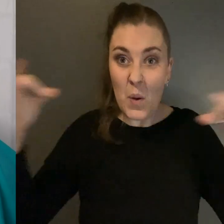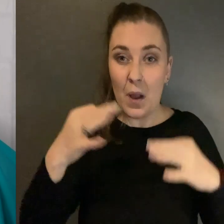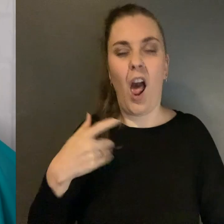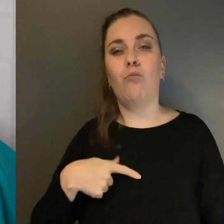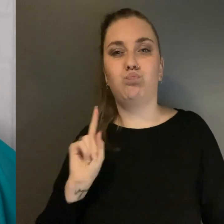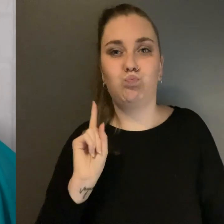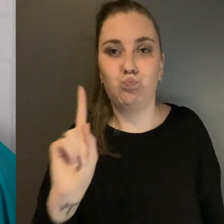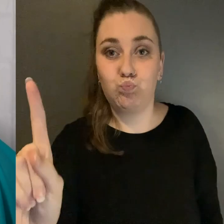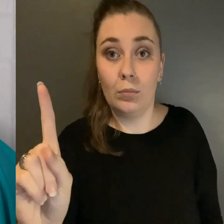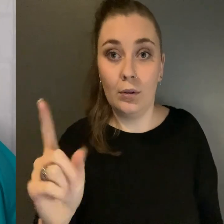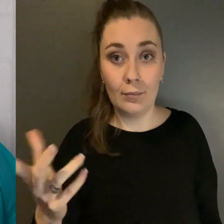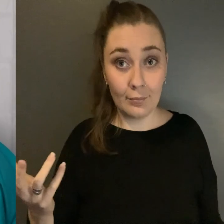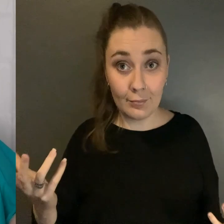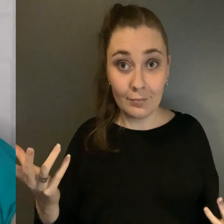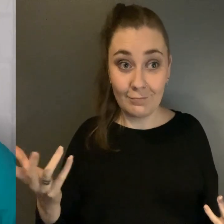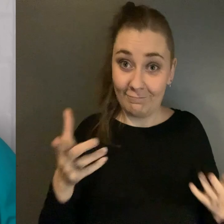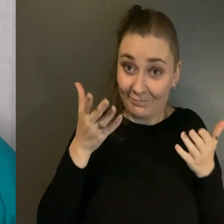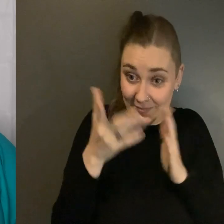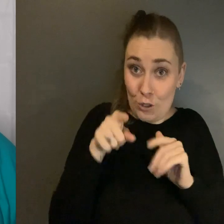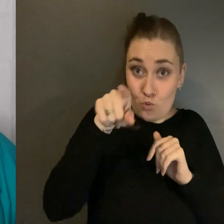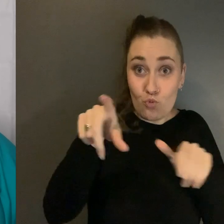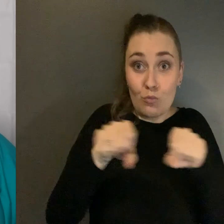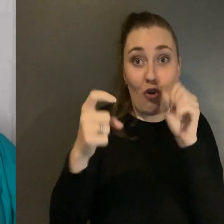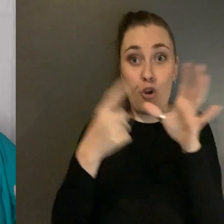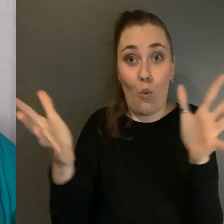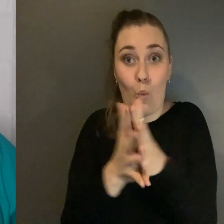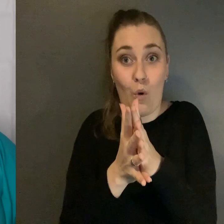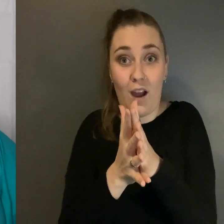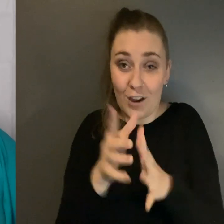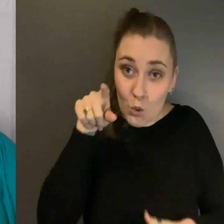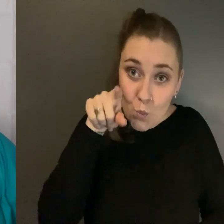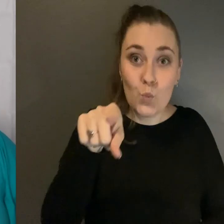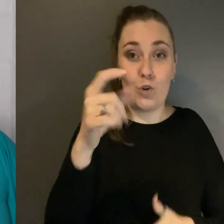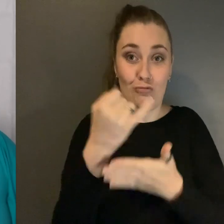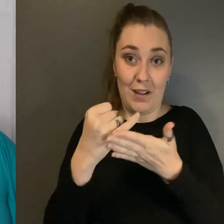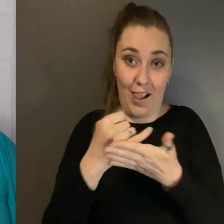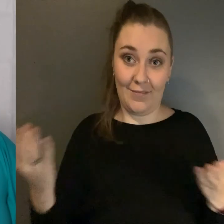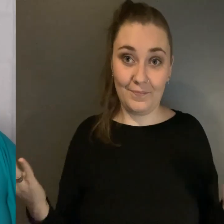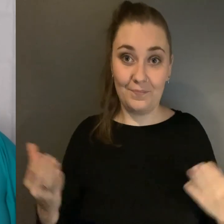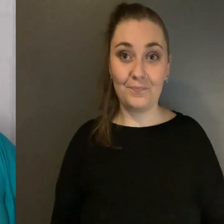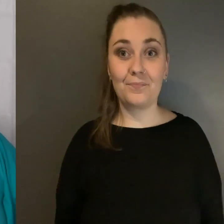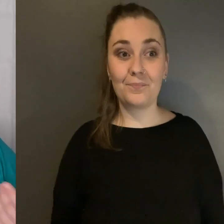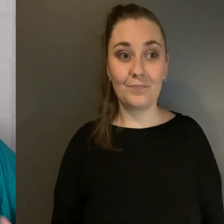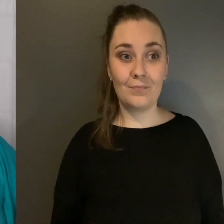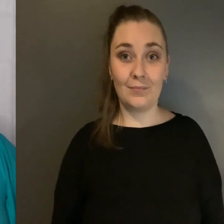anyway Then you have broken the law and you are a criminal So am I